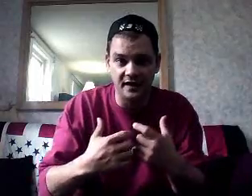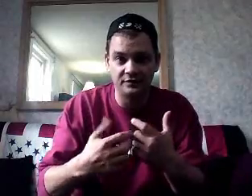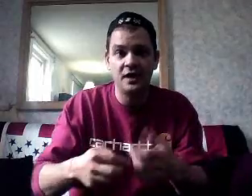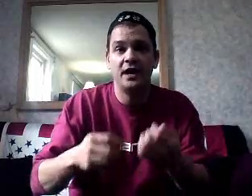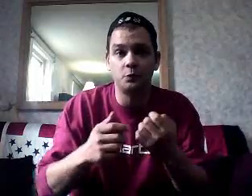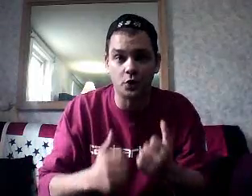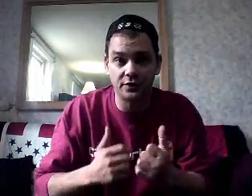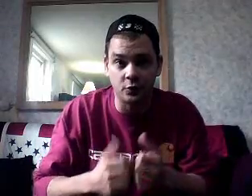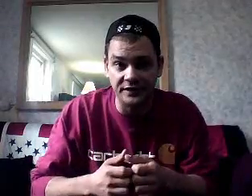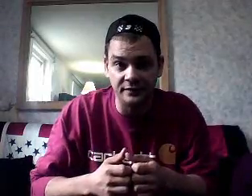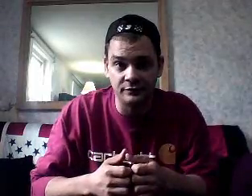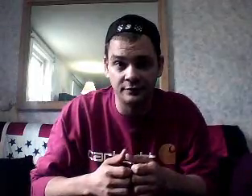kings, and we're the queens.